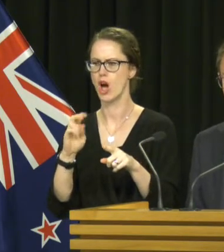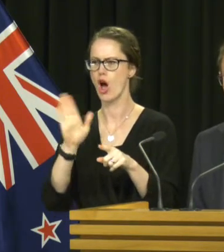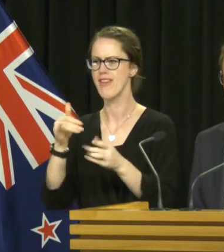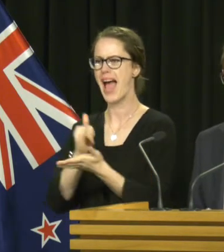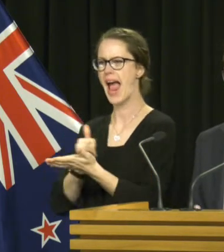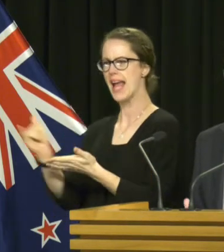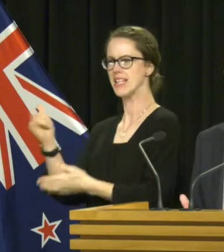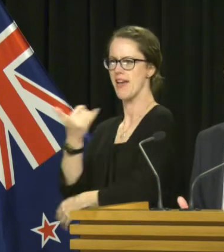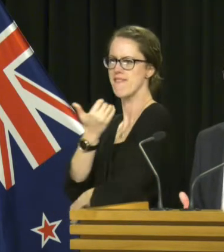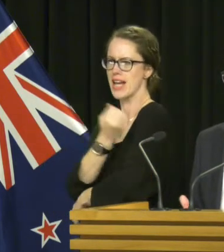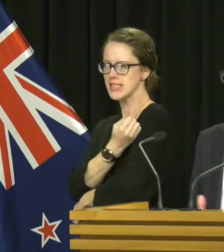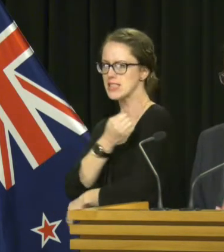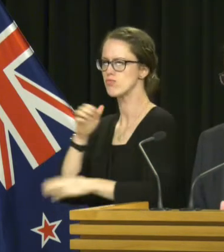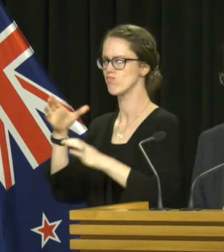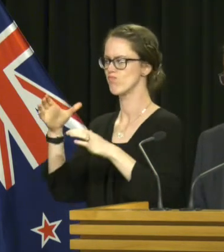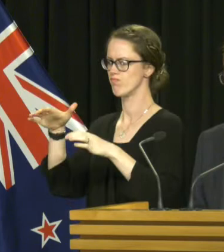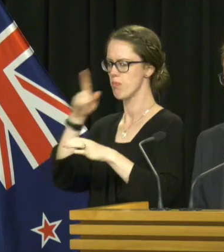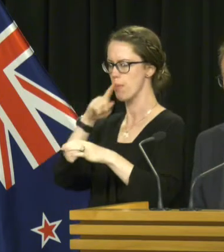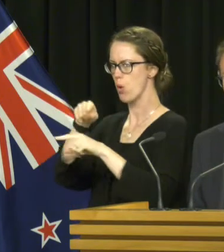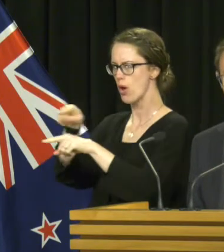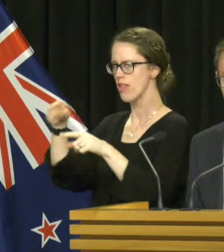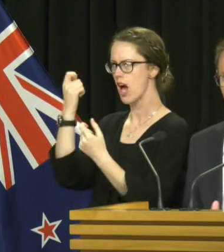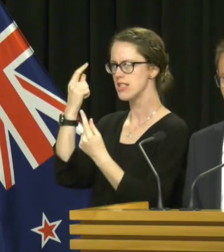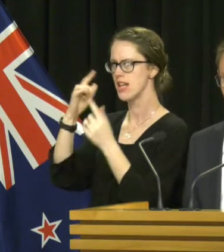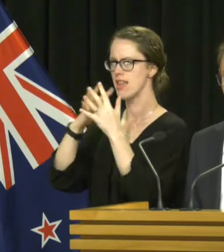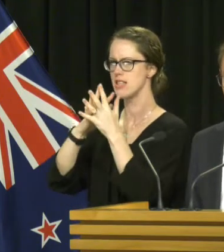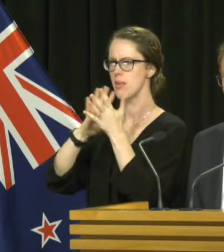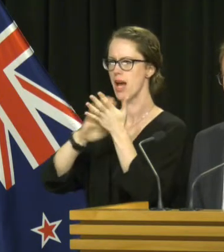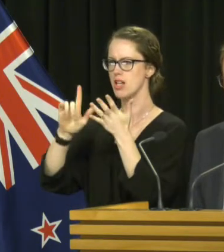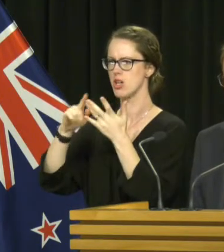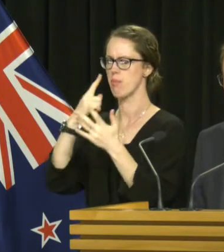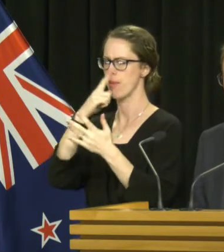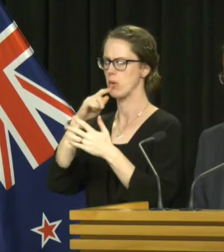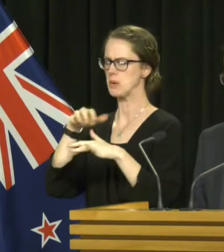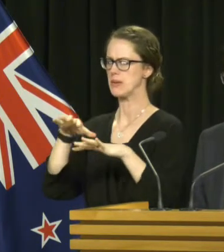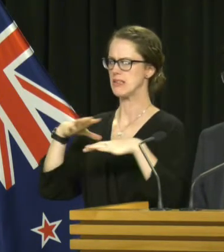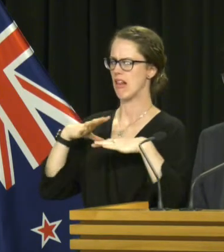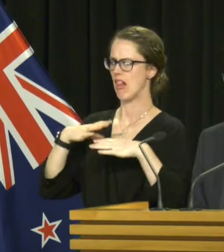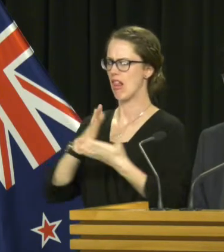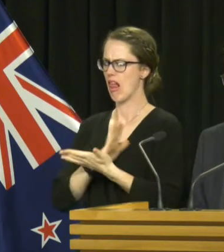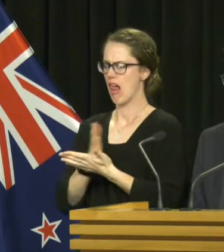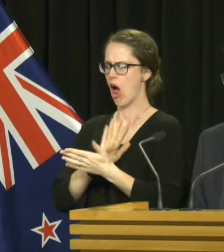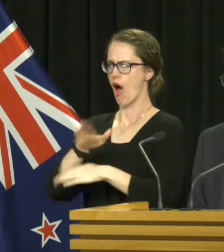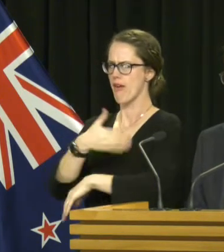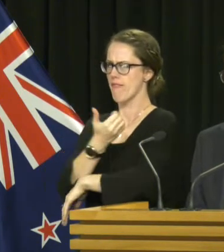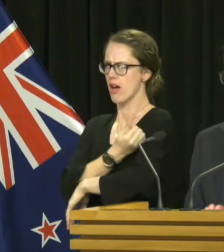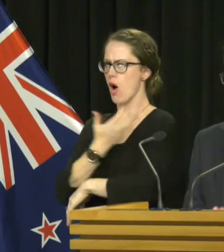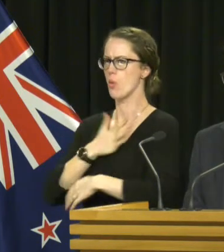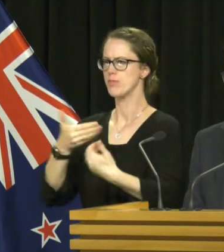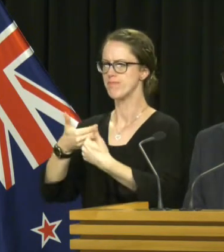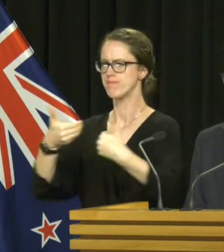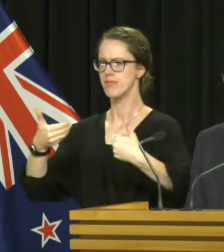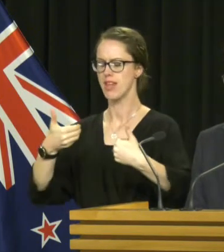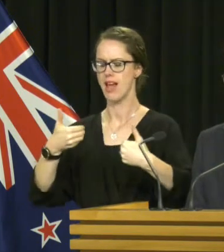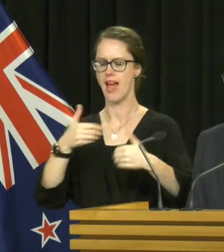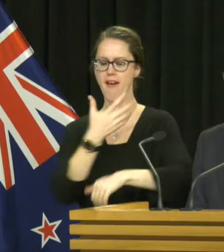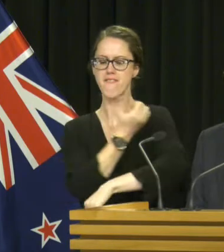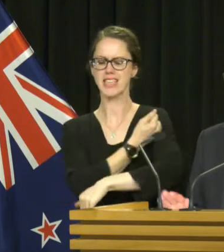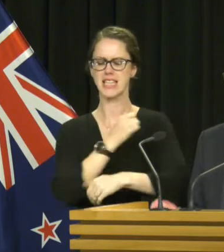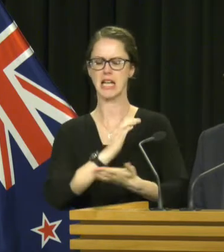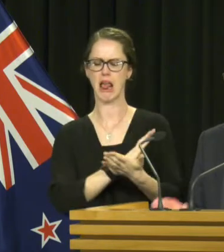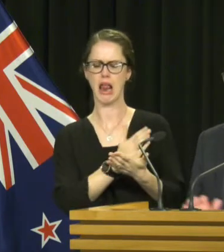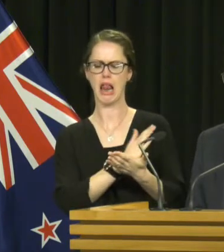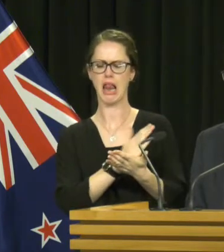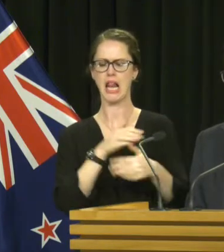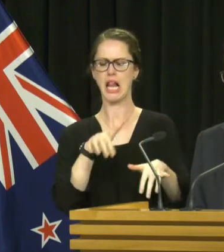-vaxxers and this notion that the WHO calls vaccine hesitancy. I want to distinguish between vaccine hesitancy